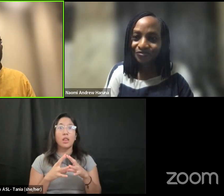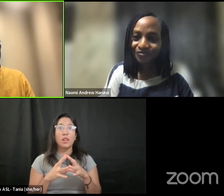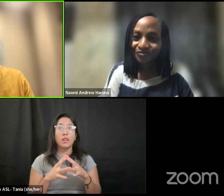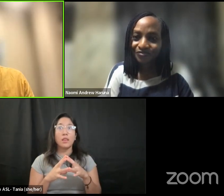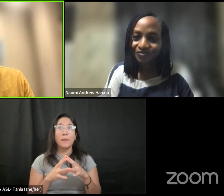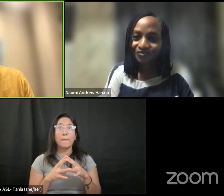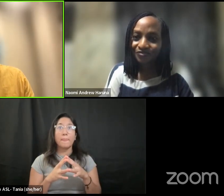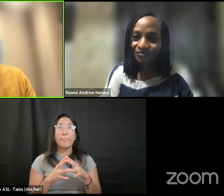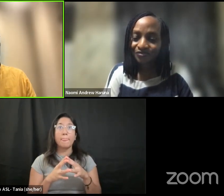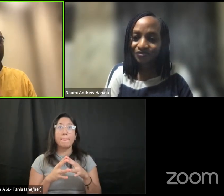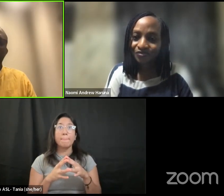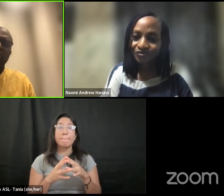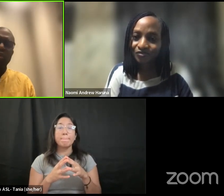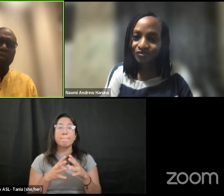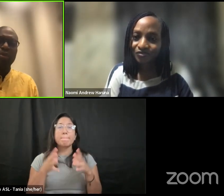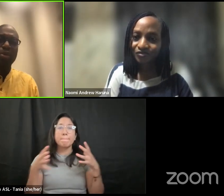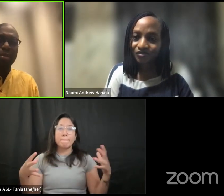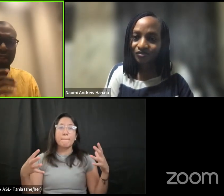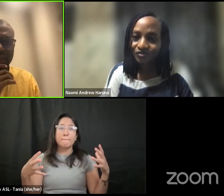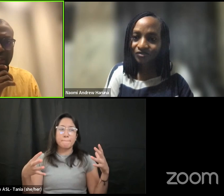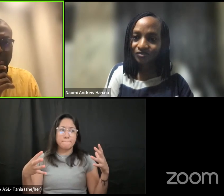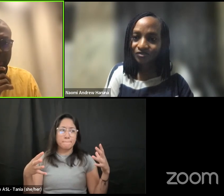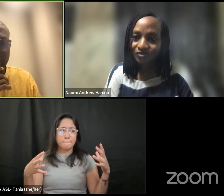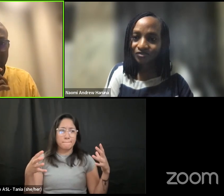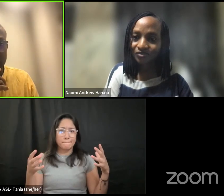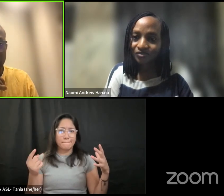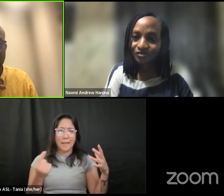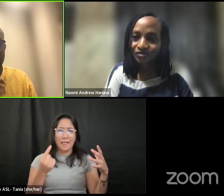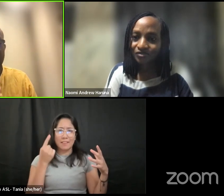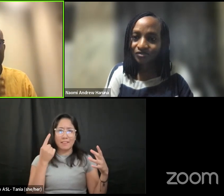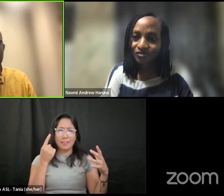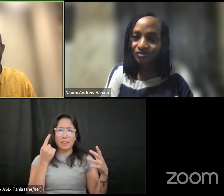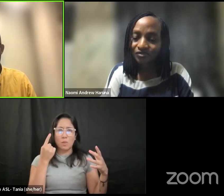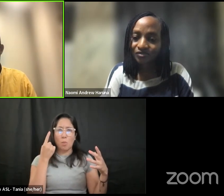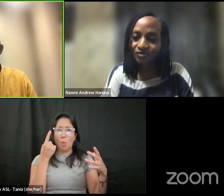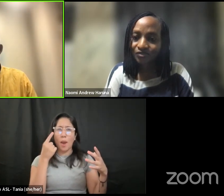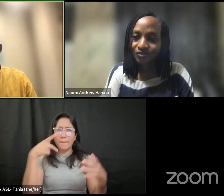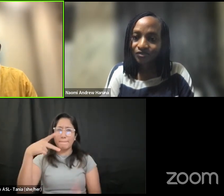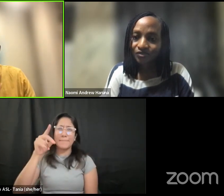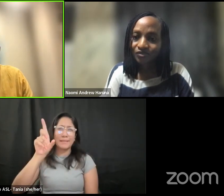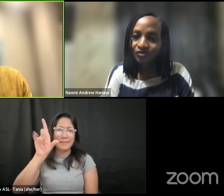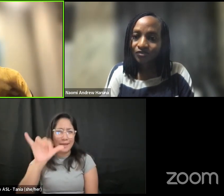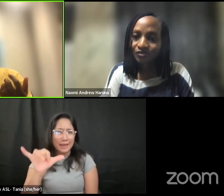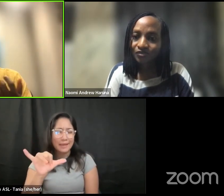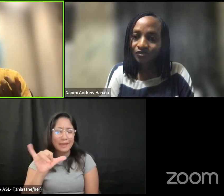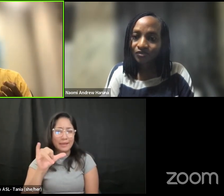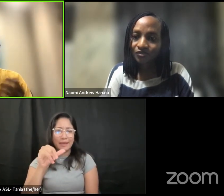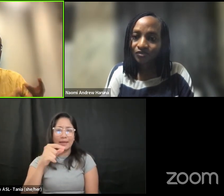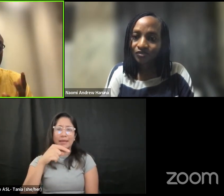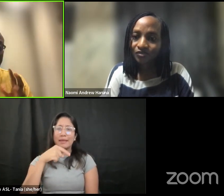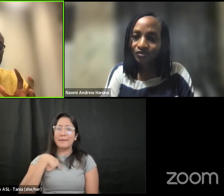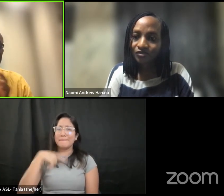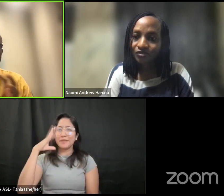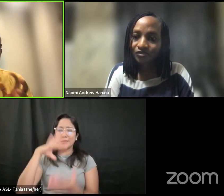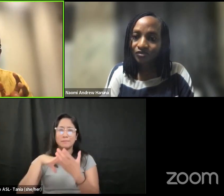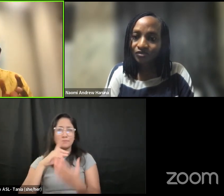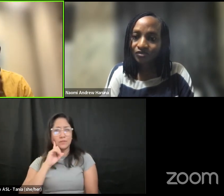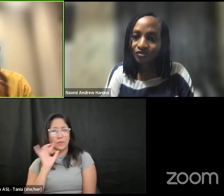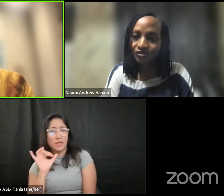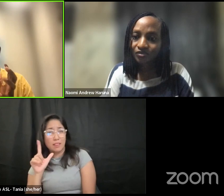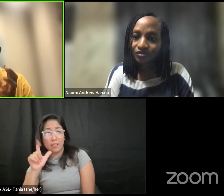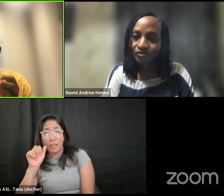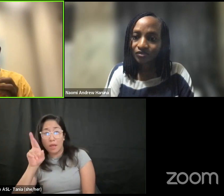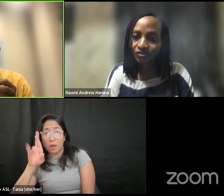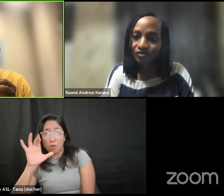unrawenogbaisi i believe it's a one of us it's play text by lara rotimi uh and then in literary discourse